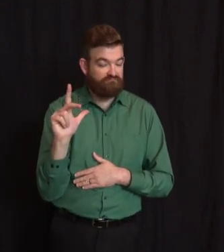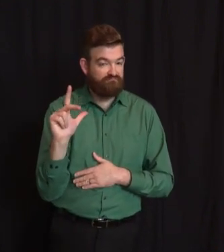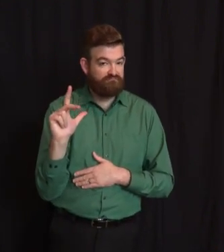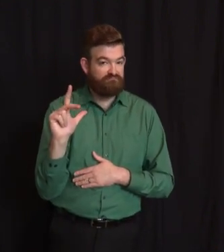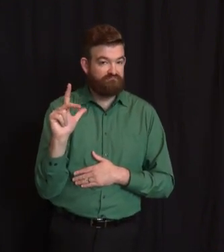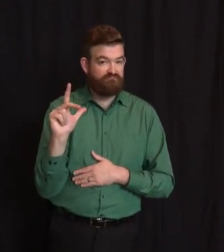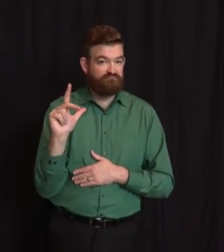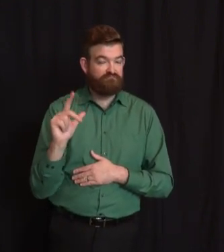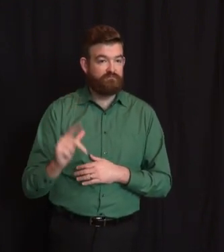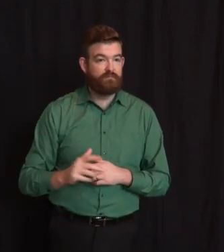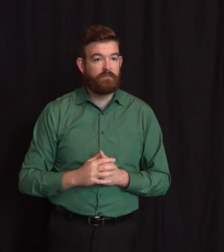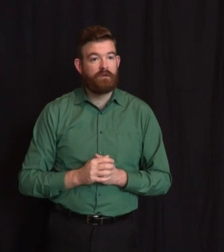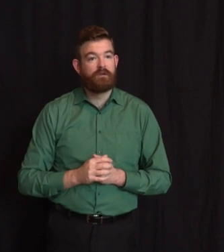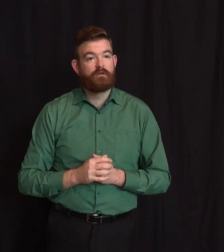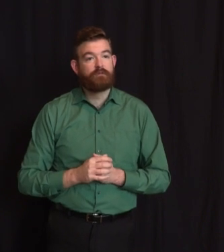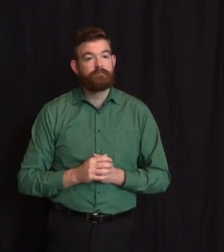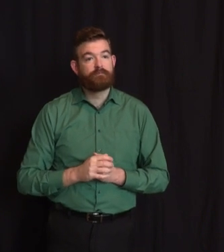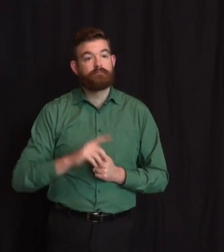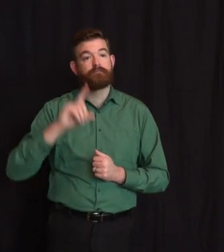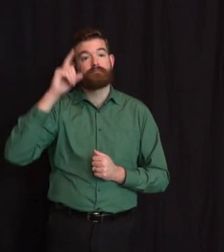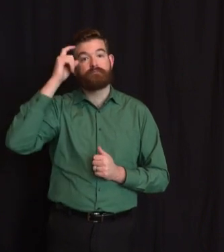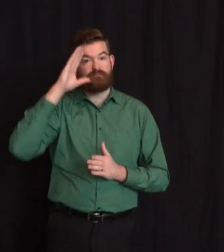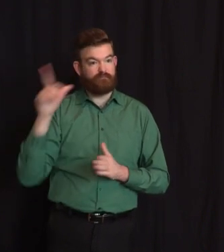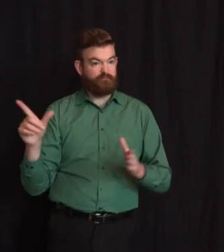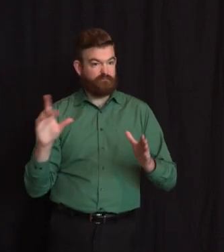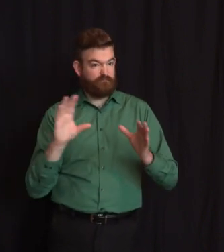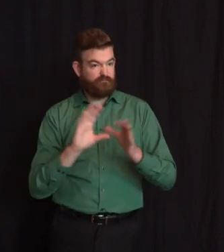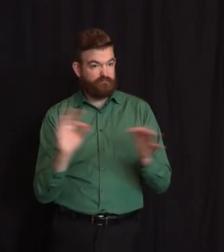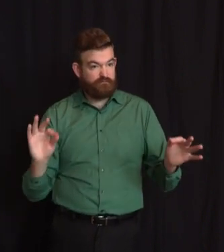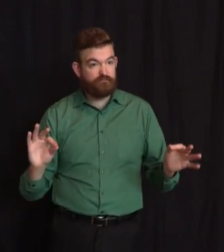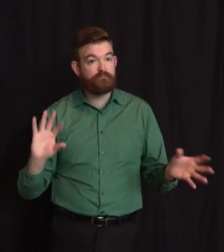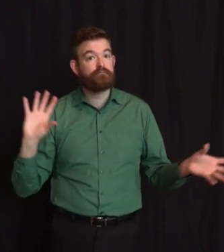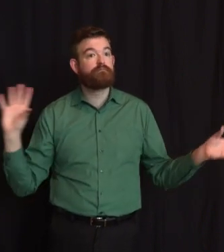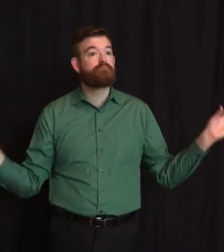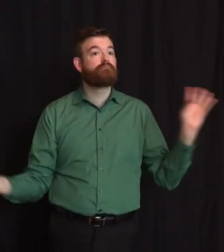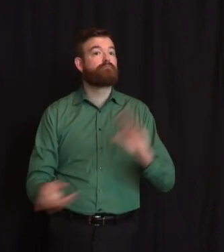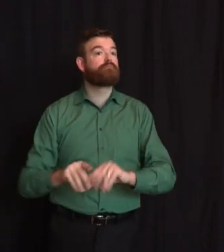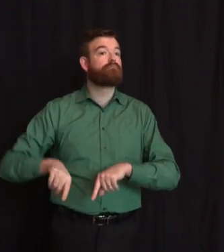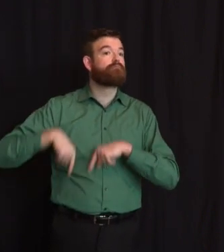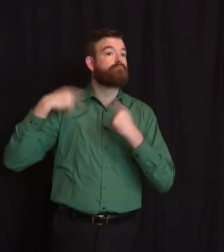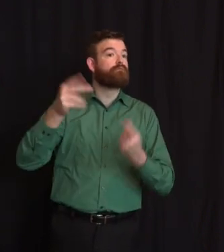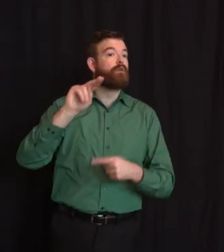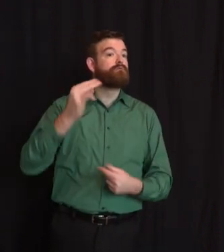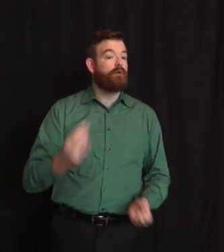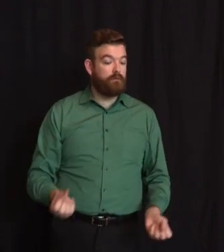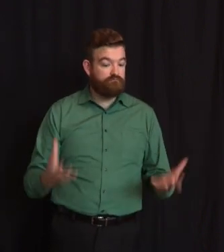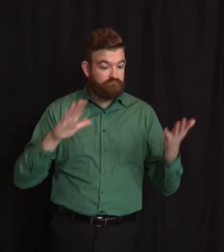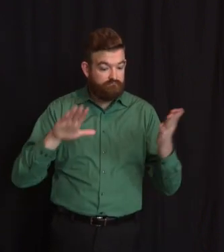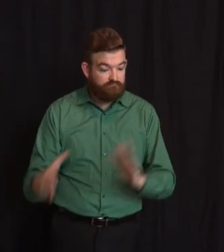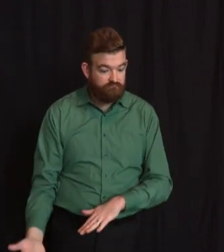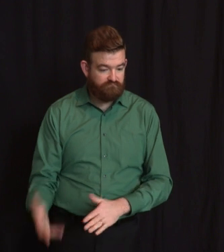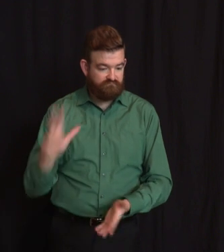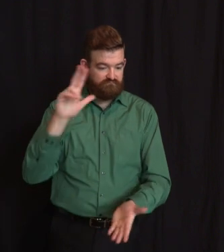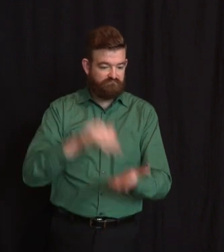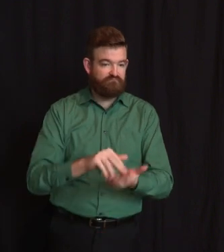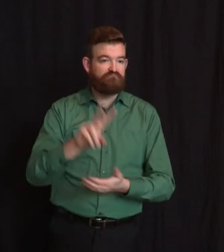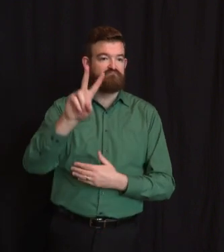3,840 fatalities in our state. Our thoughts and prayers are with their families.